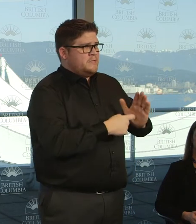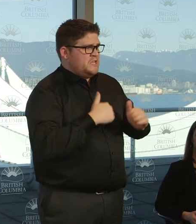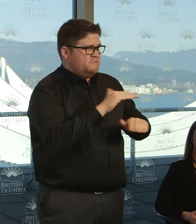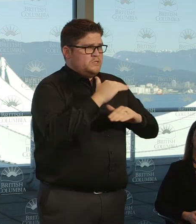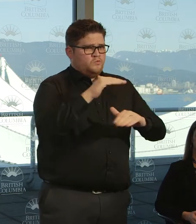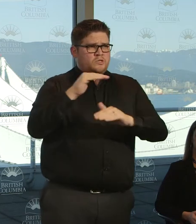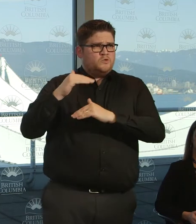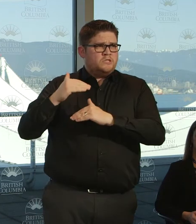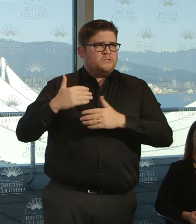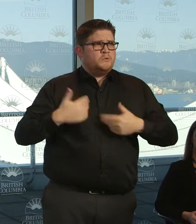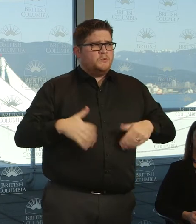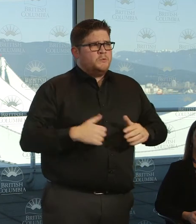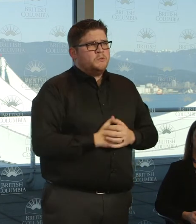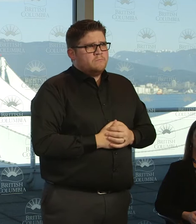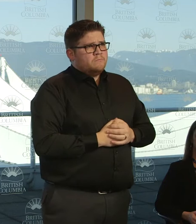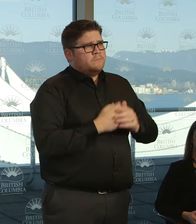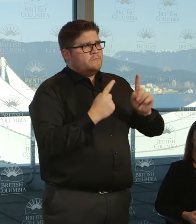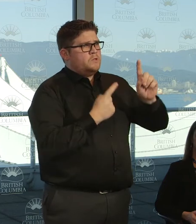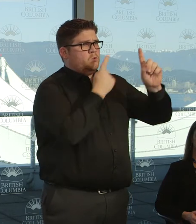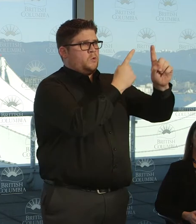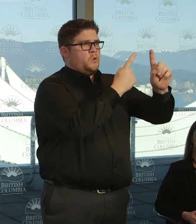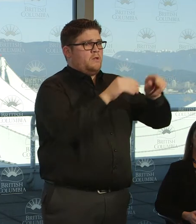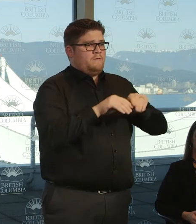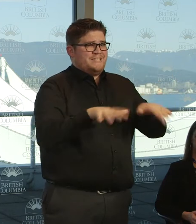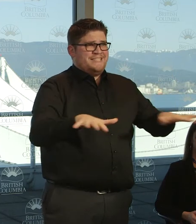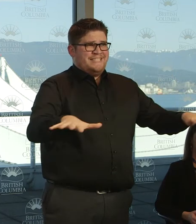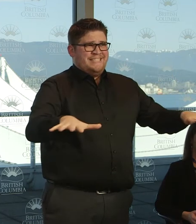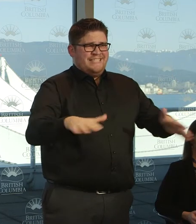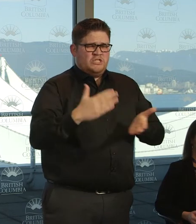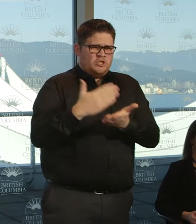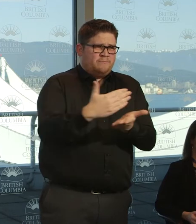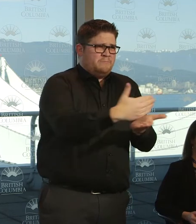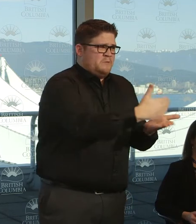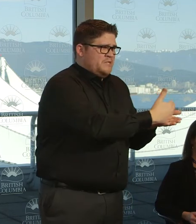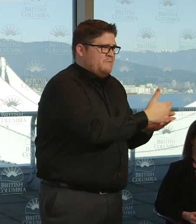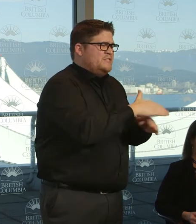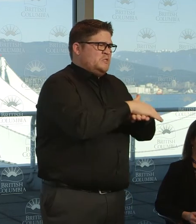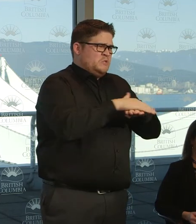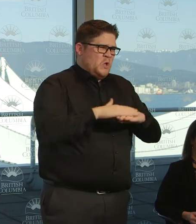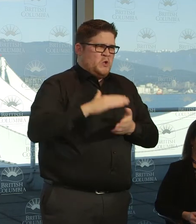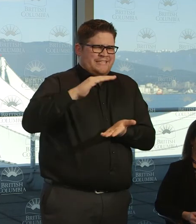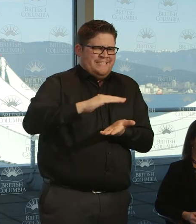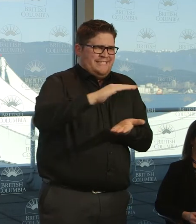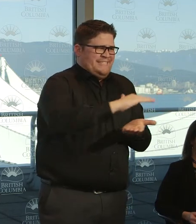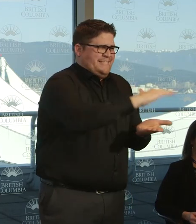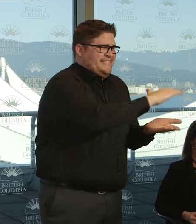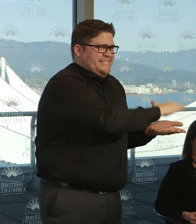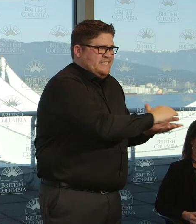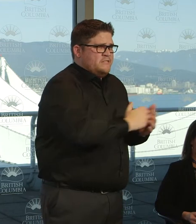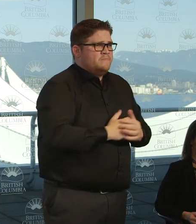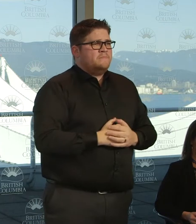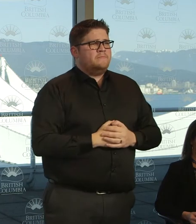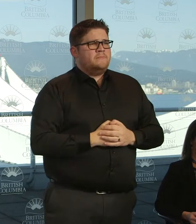try and prevent as much of that spread as we can and slow it down as much as we can and protect those